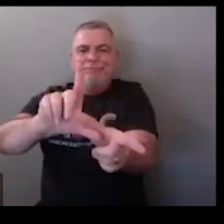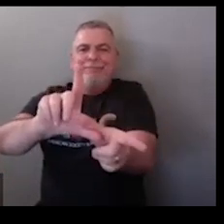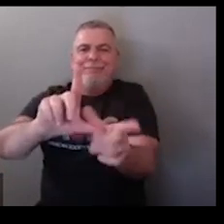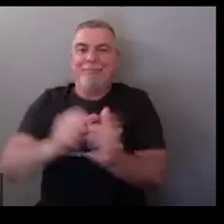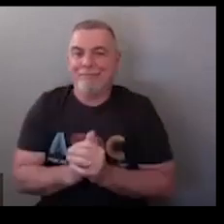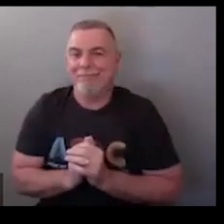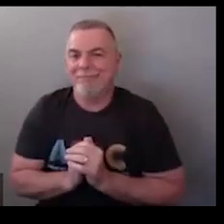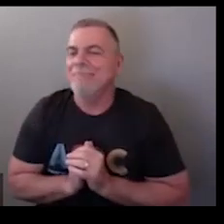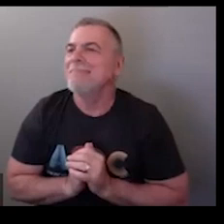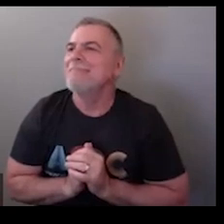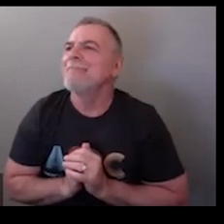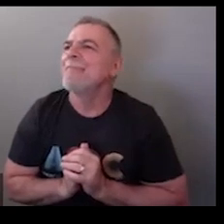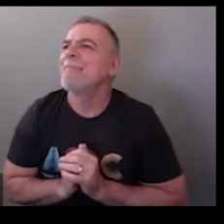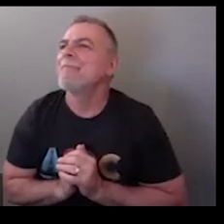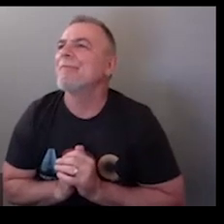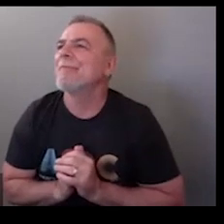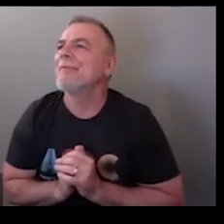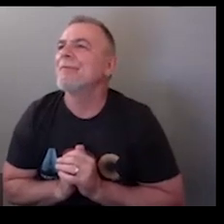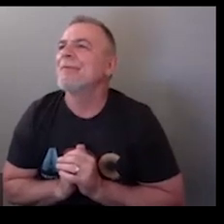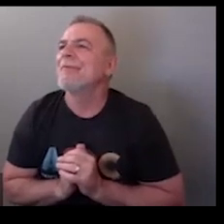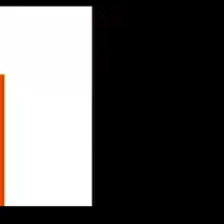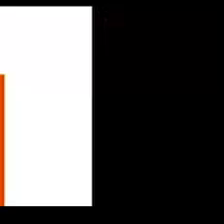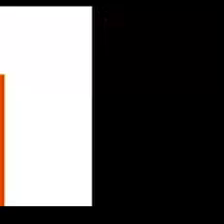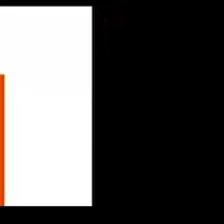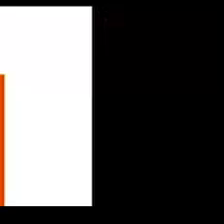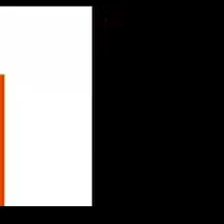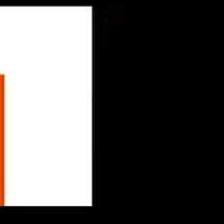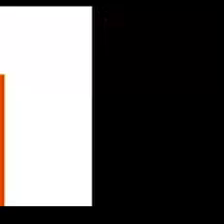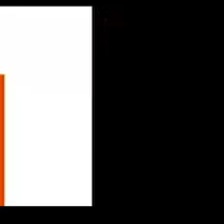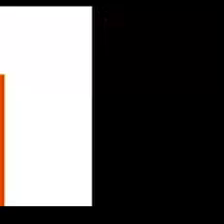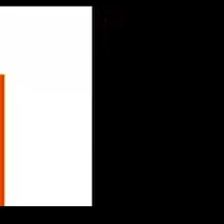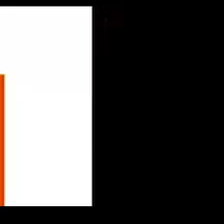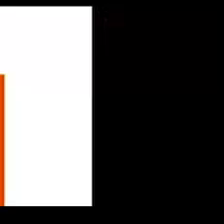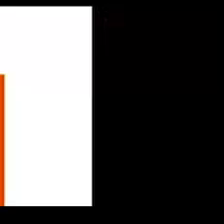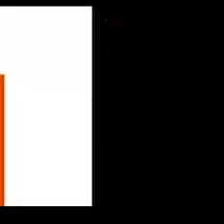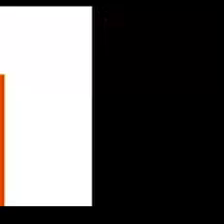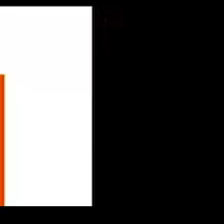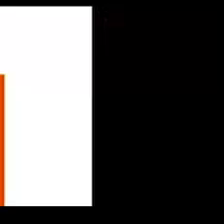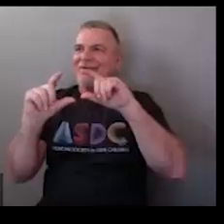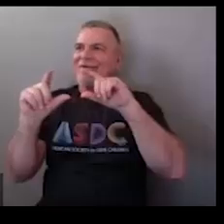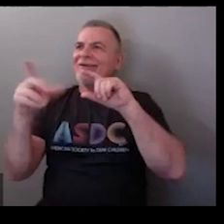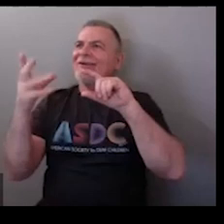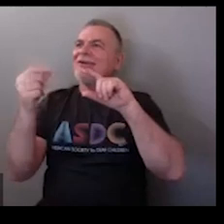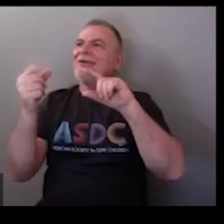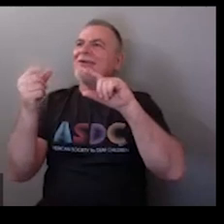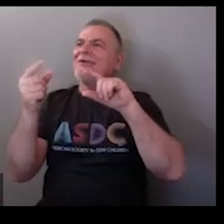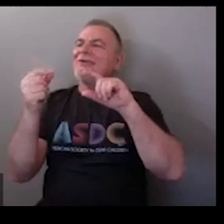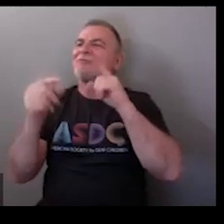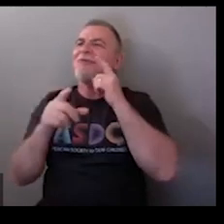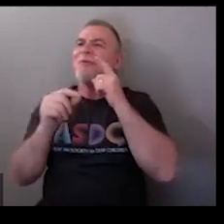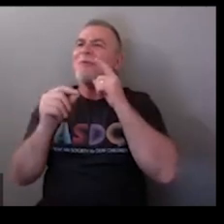and then this for the plastic you have it backwards the first I have it backwards shoot okay the first